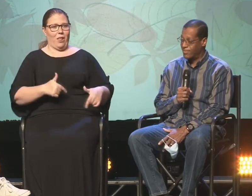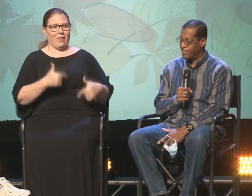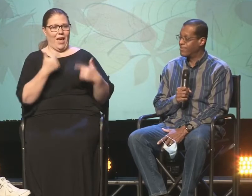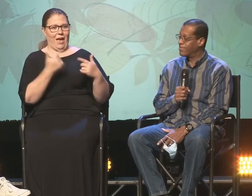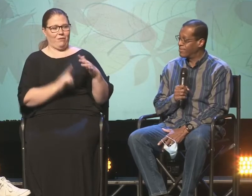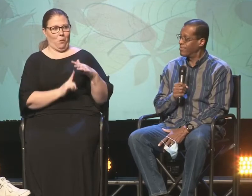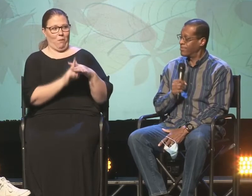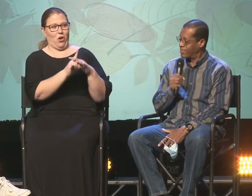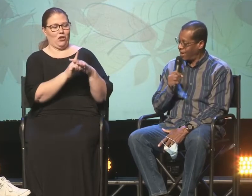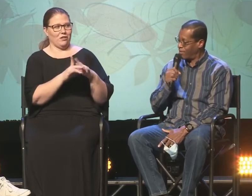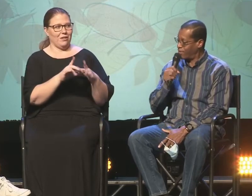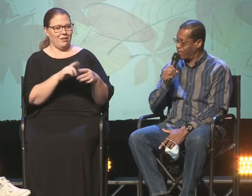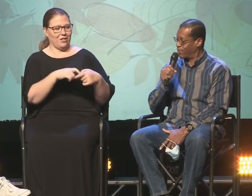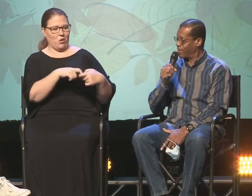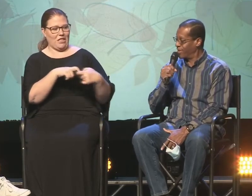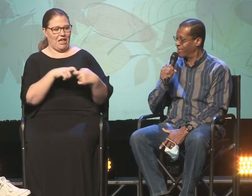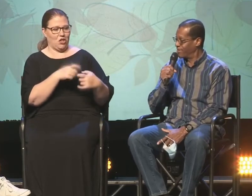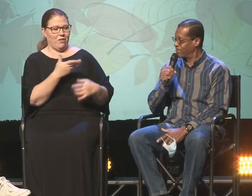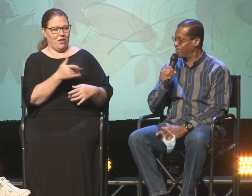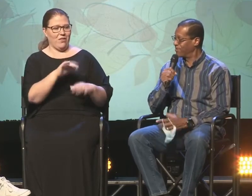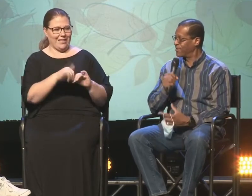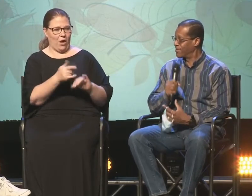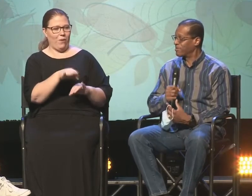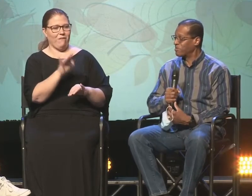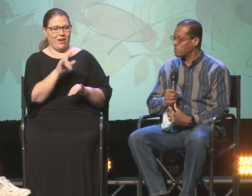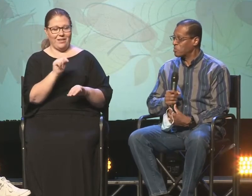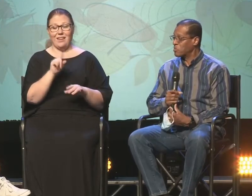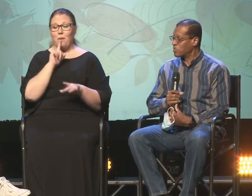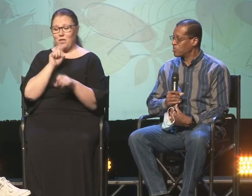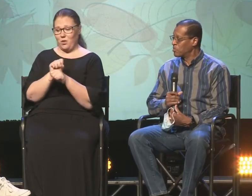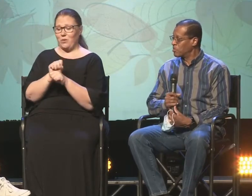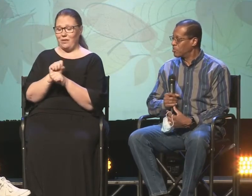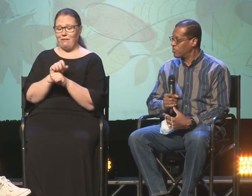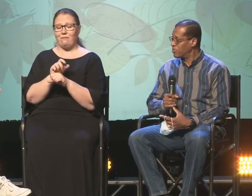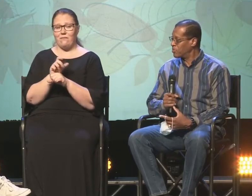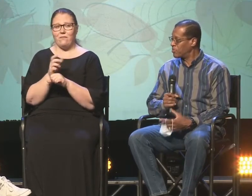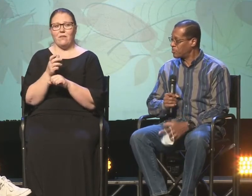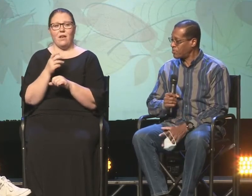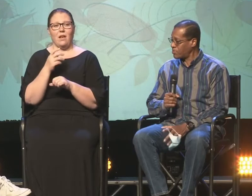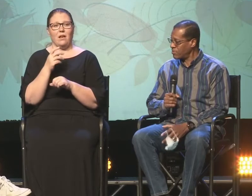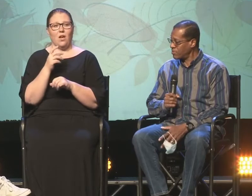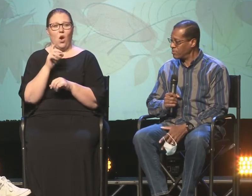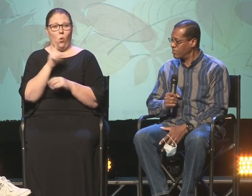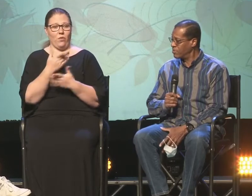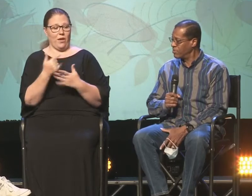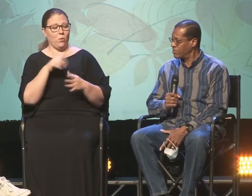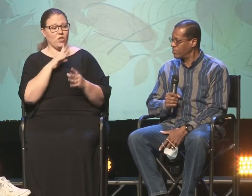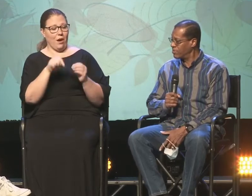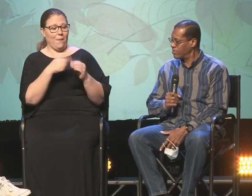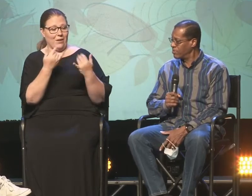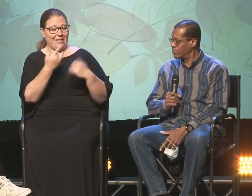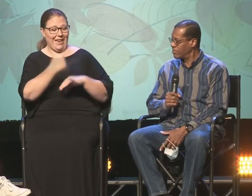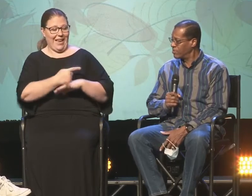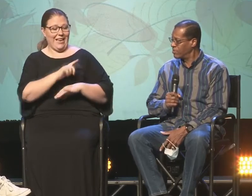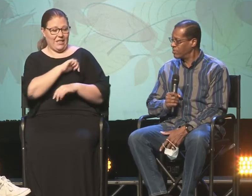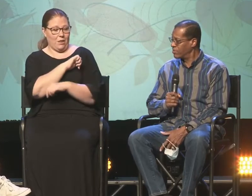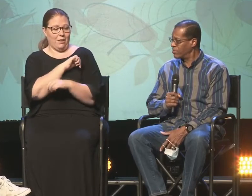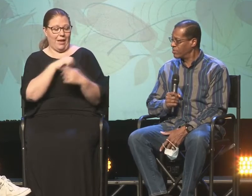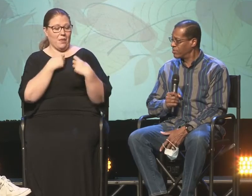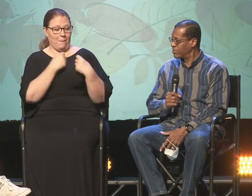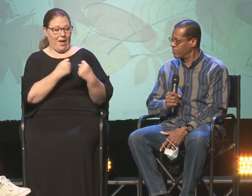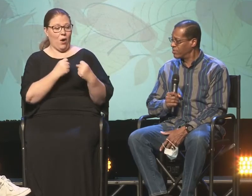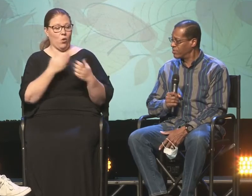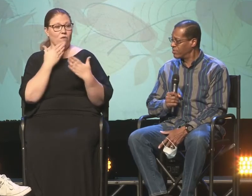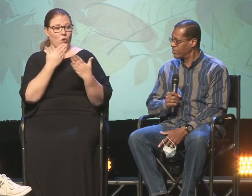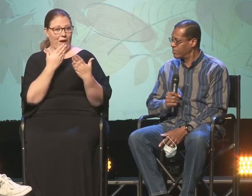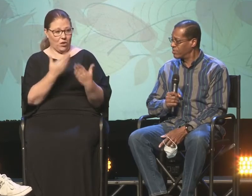the tensions there, it's how we find our way. That's great. So one of the things we're, what we are talking about today is the power of gratitude. then we're kind